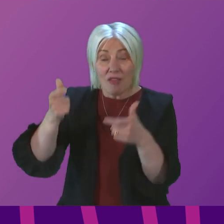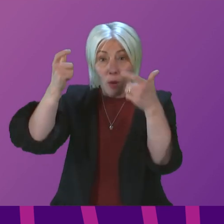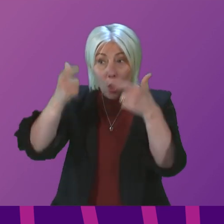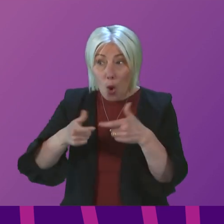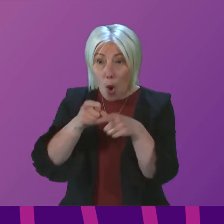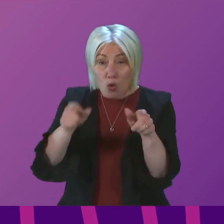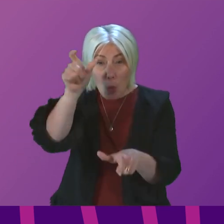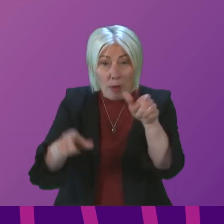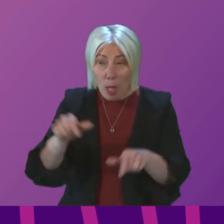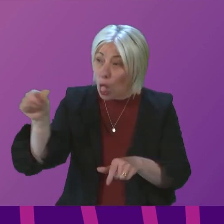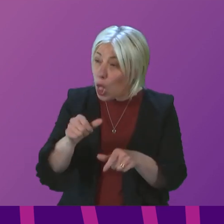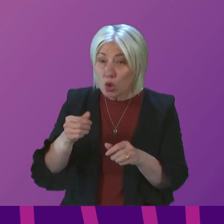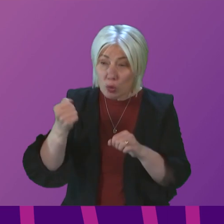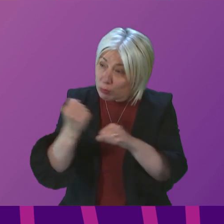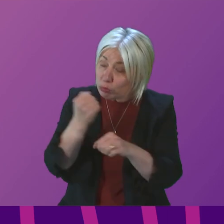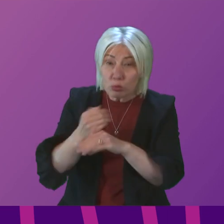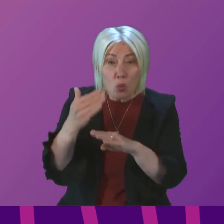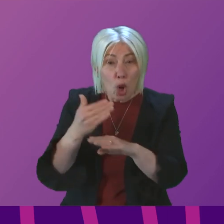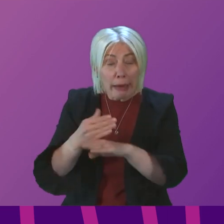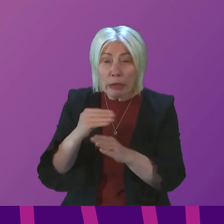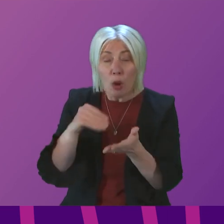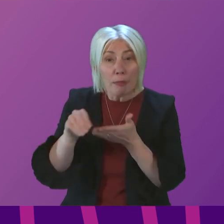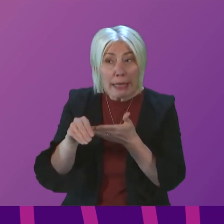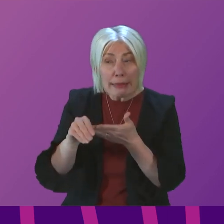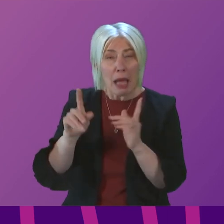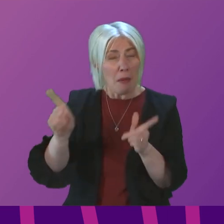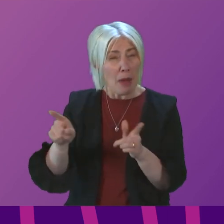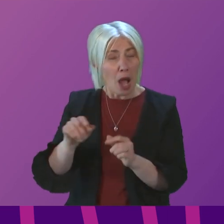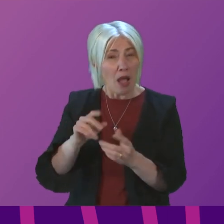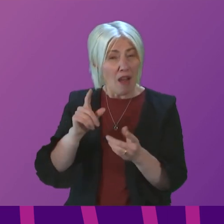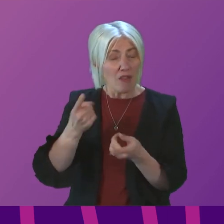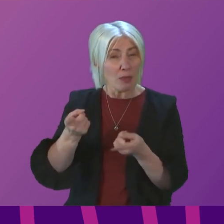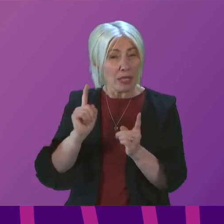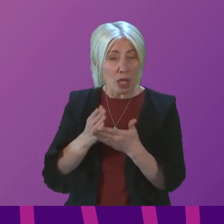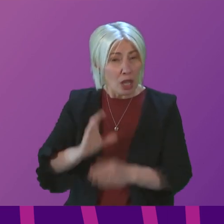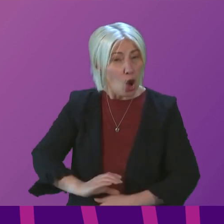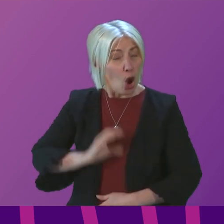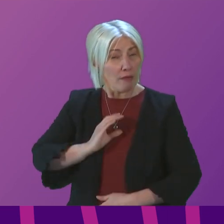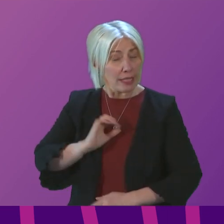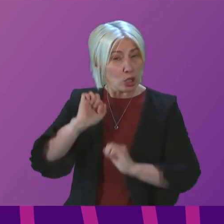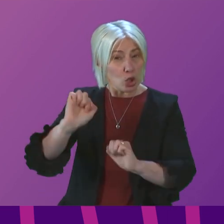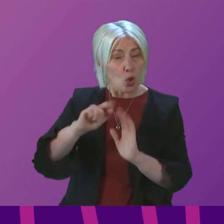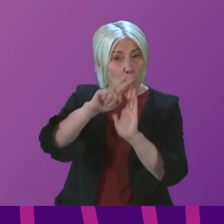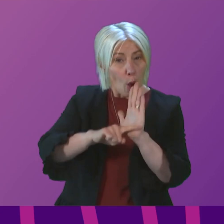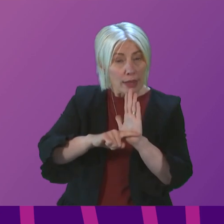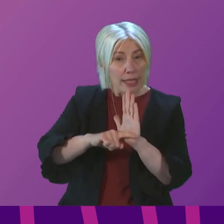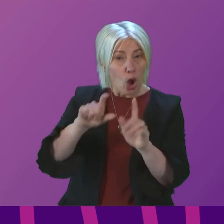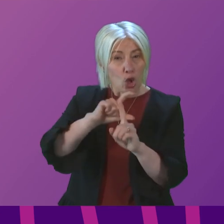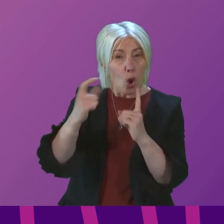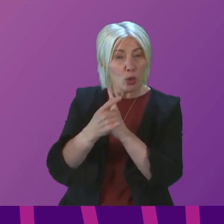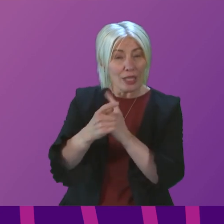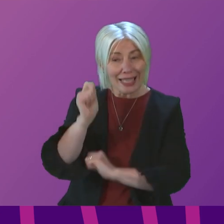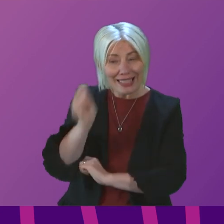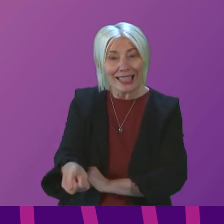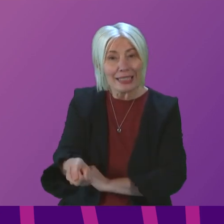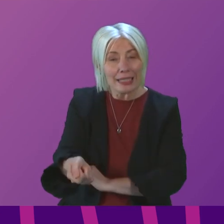Does the First Minister off the back of this statistic still have full confidence in her policy on community sentencing? Because let me